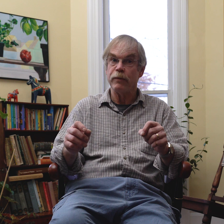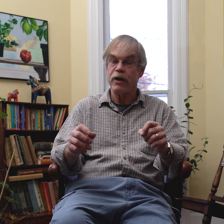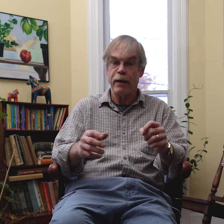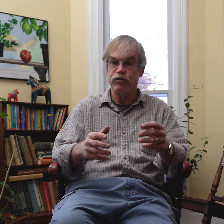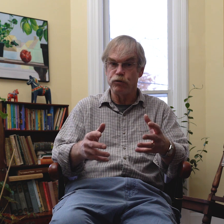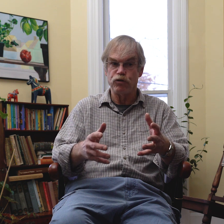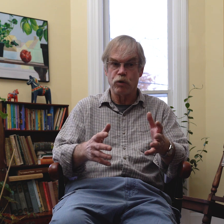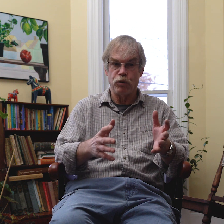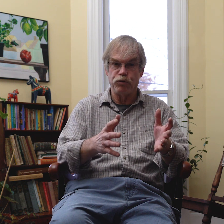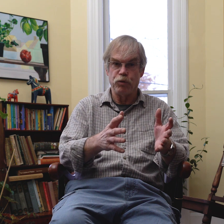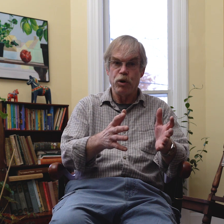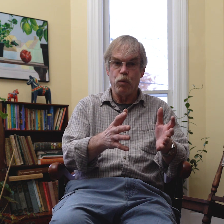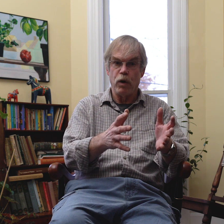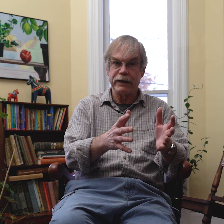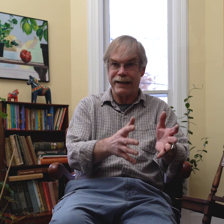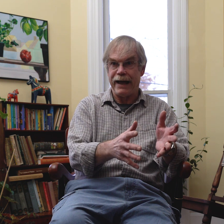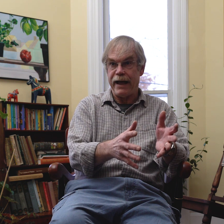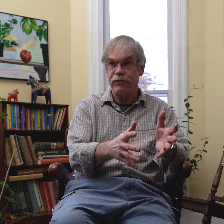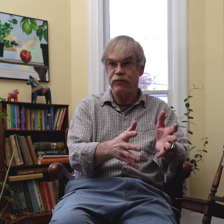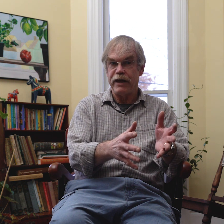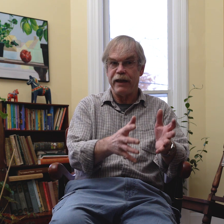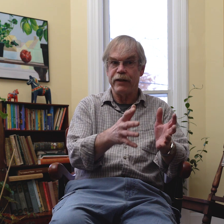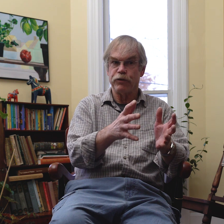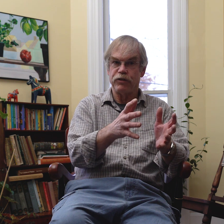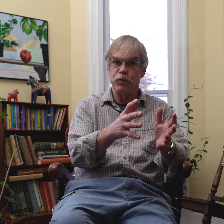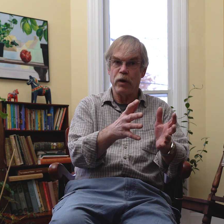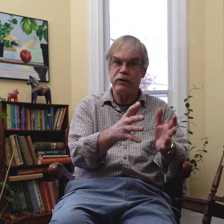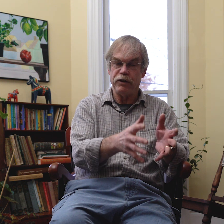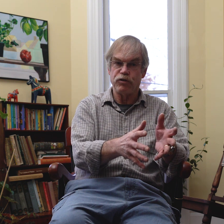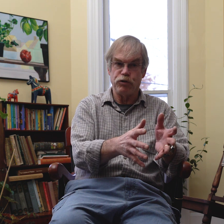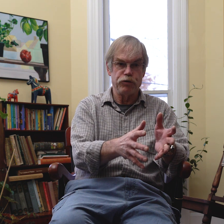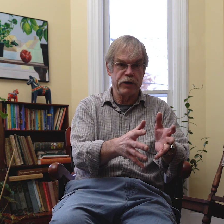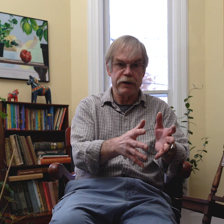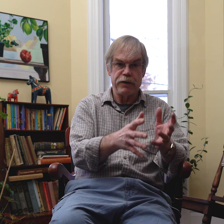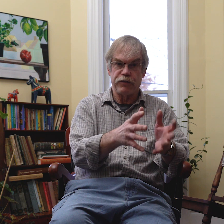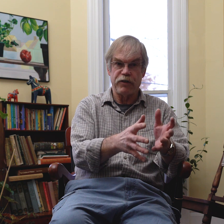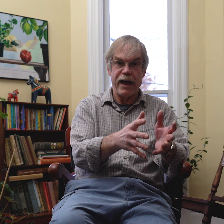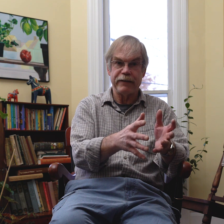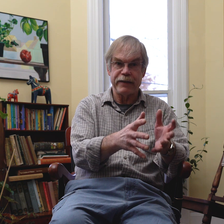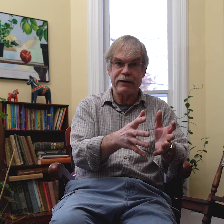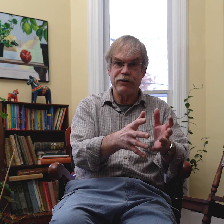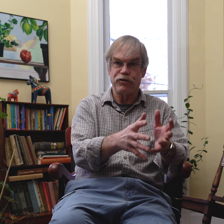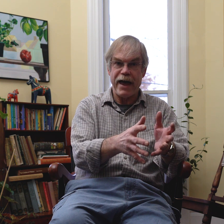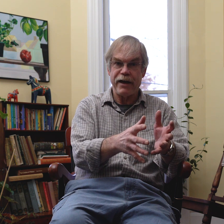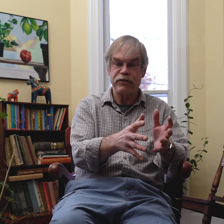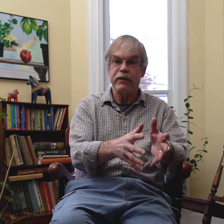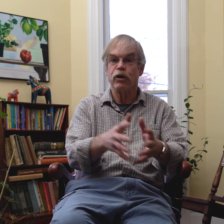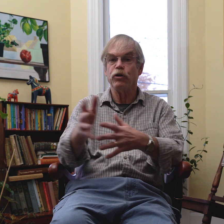sometimes students will go to one class and they will see one teacher using the sign that that teacher has. They'll go